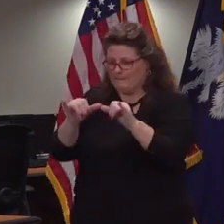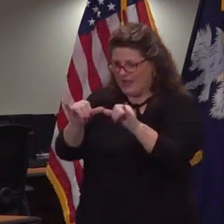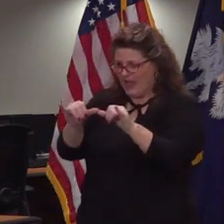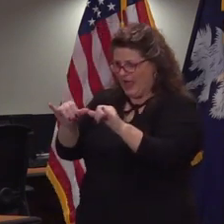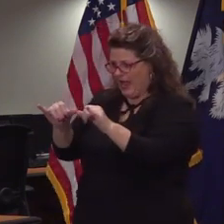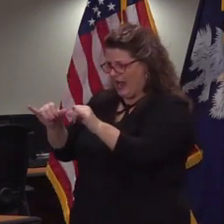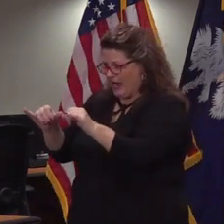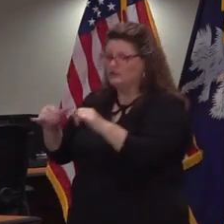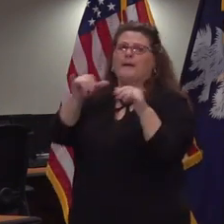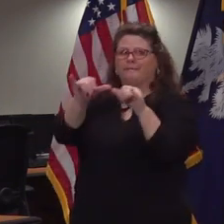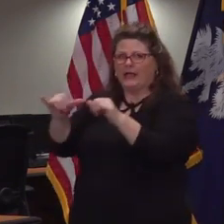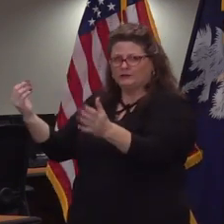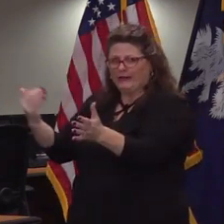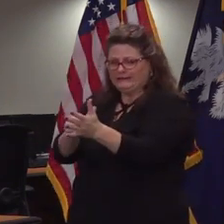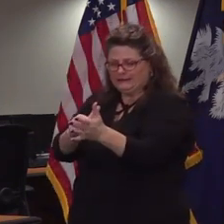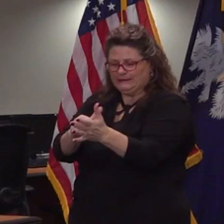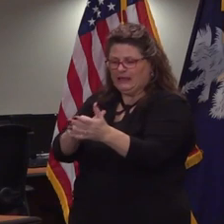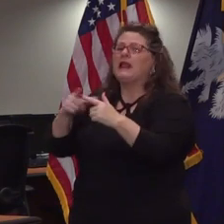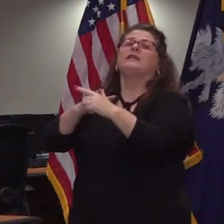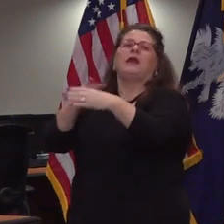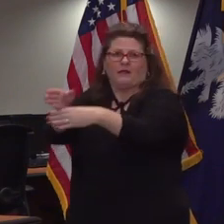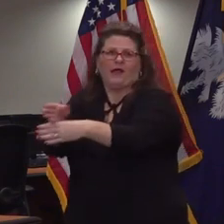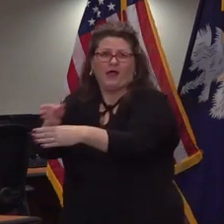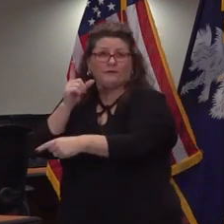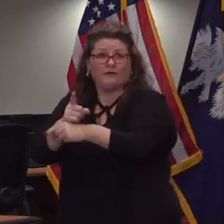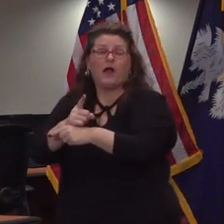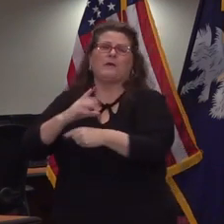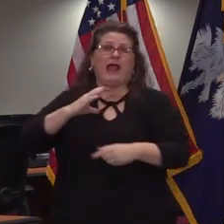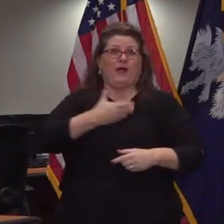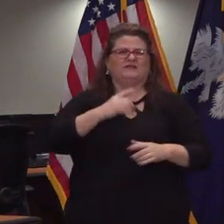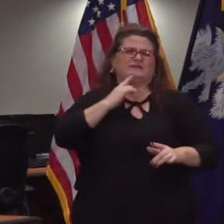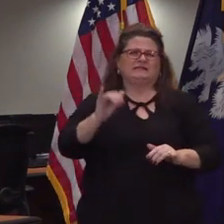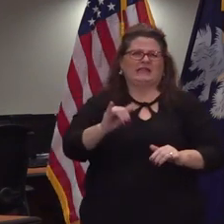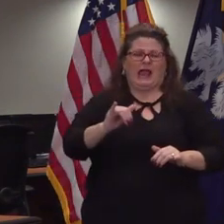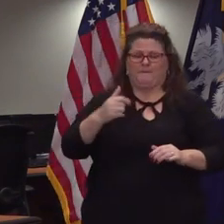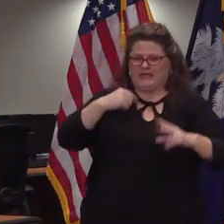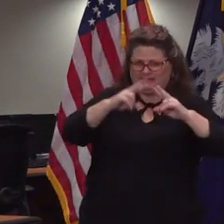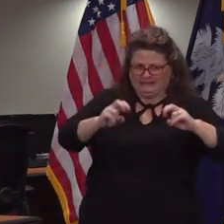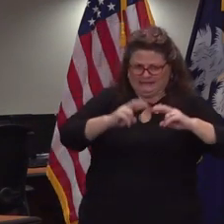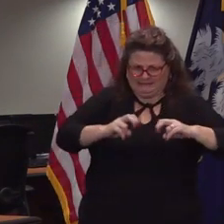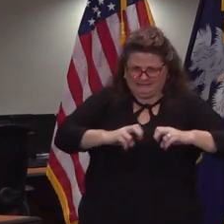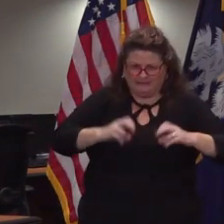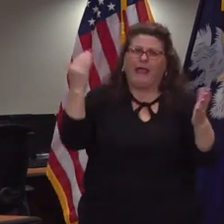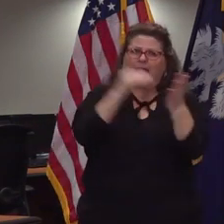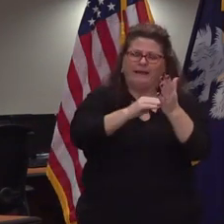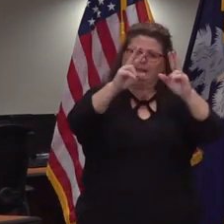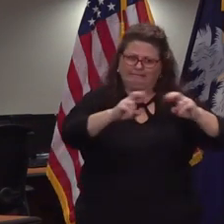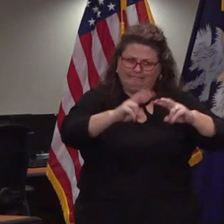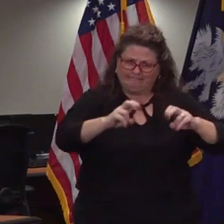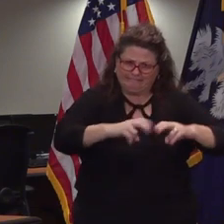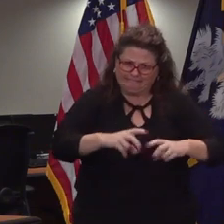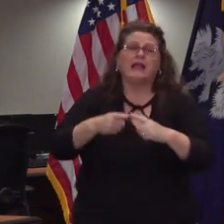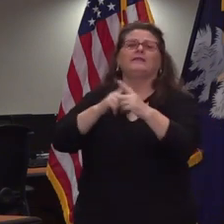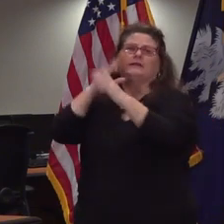into the virus very carefully in a deliberate manner and i think that we we did it as well or better than any any state